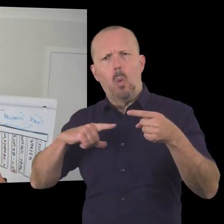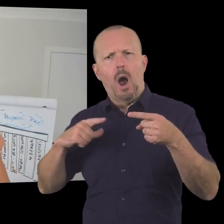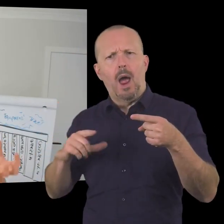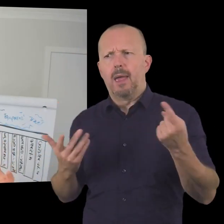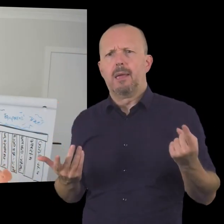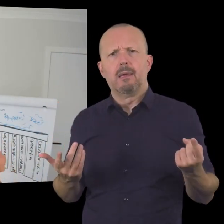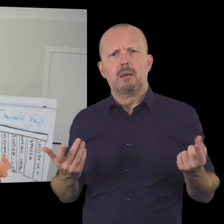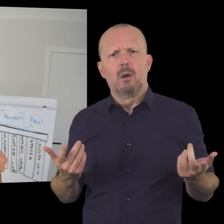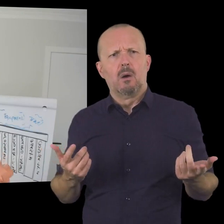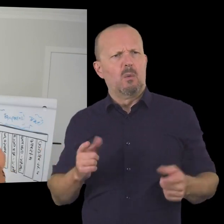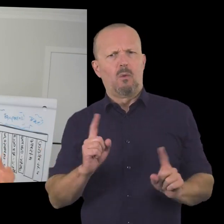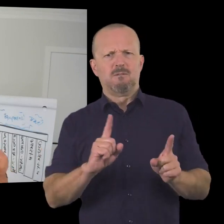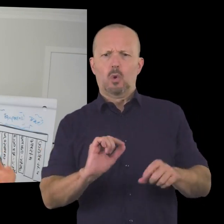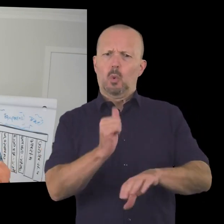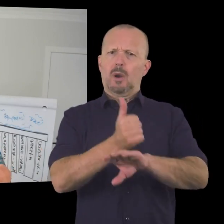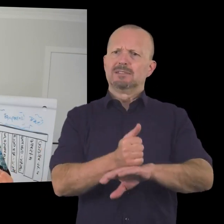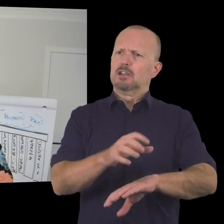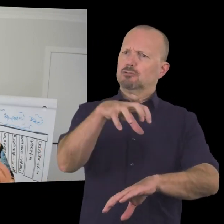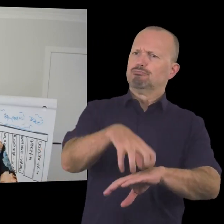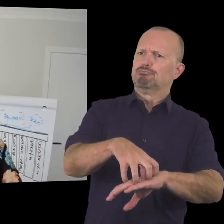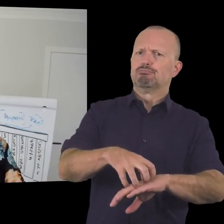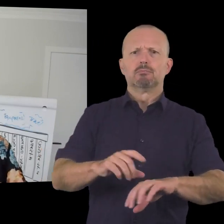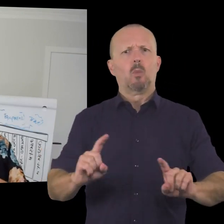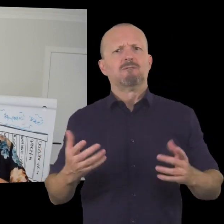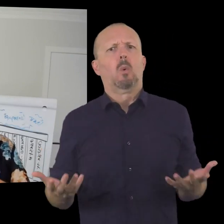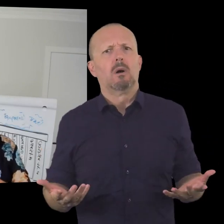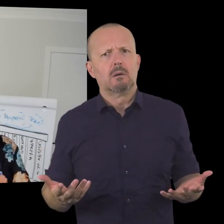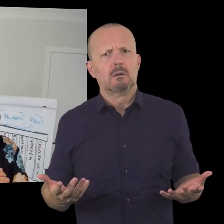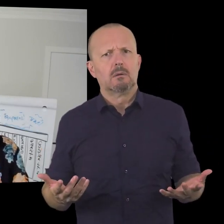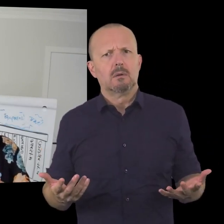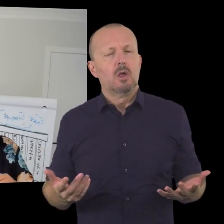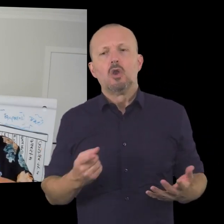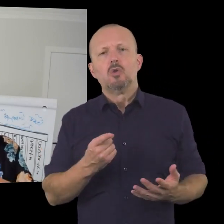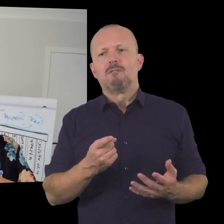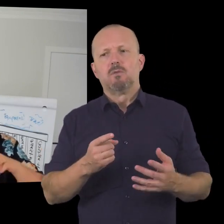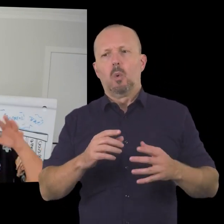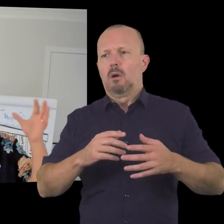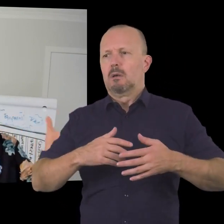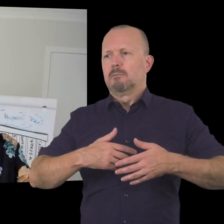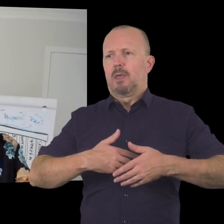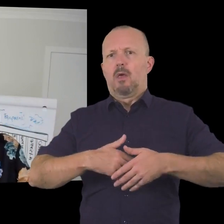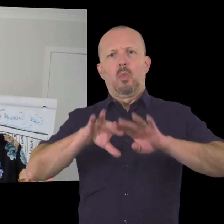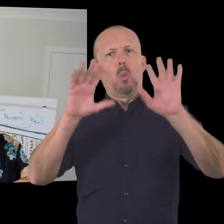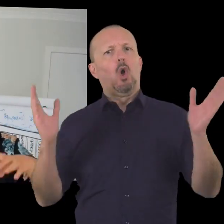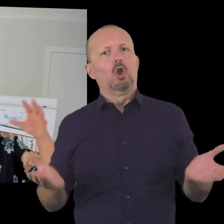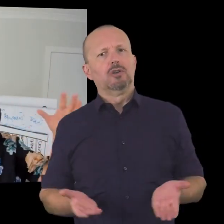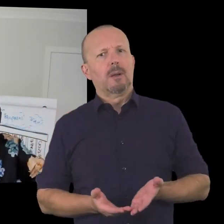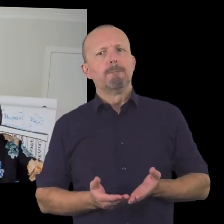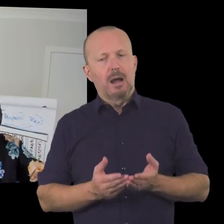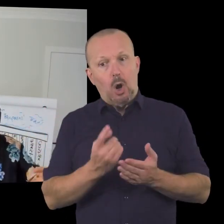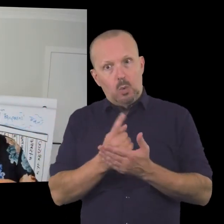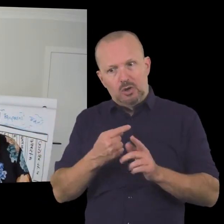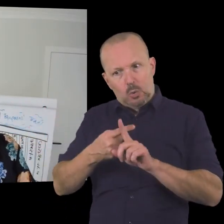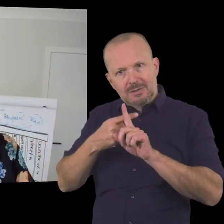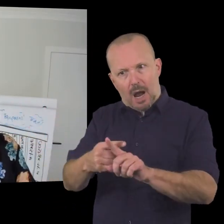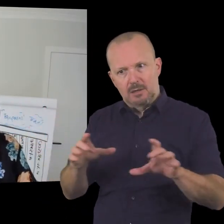exist what's your purpose what is the difference that you want to make for those in your community that you support not for your whole community or the whole world